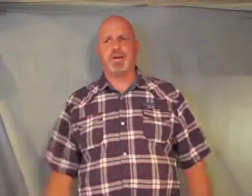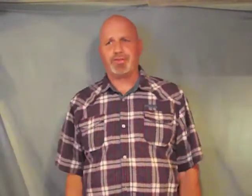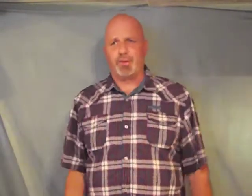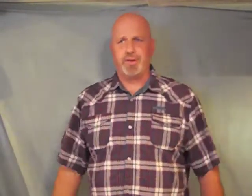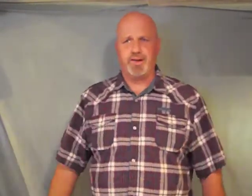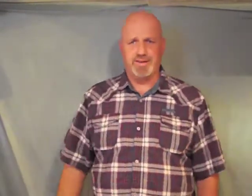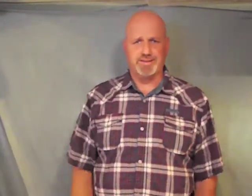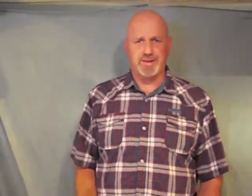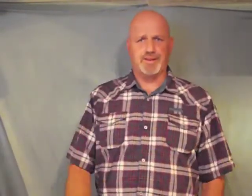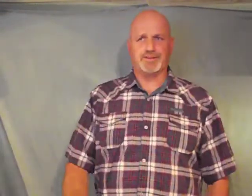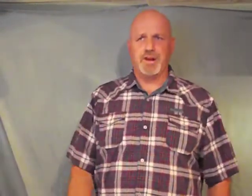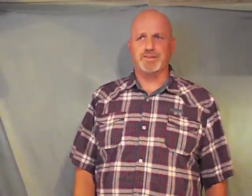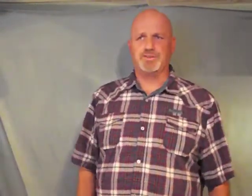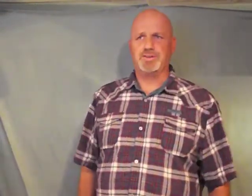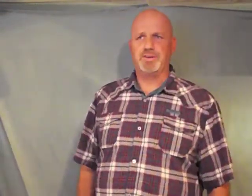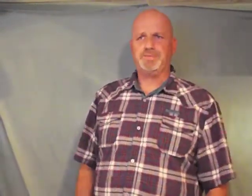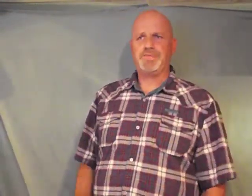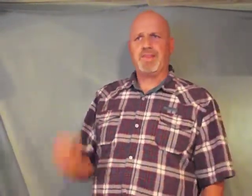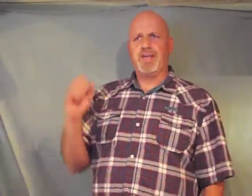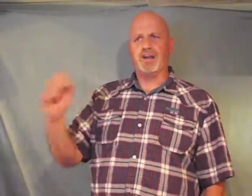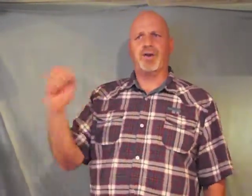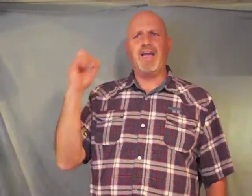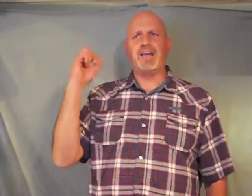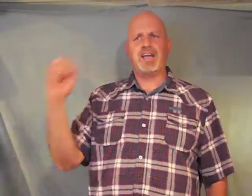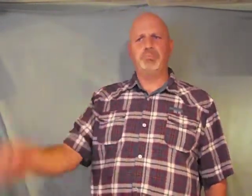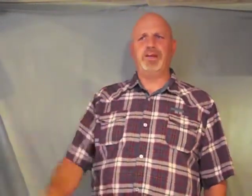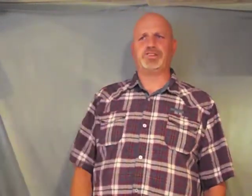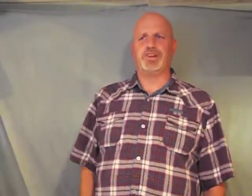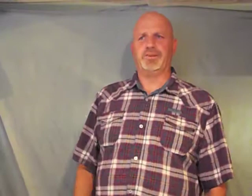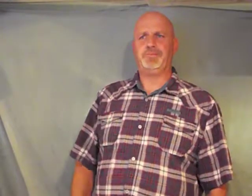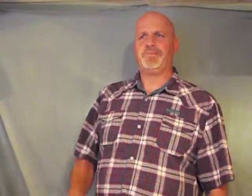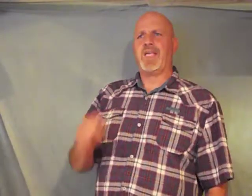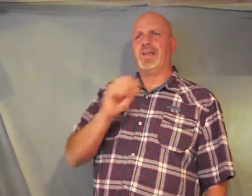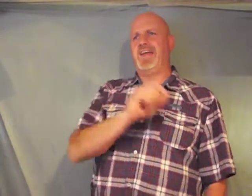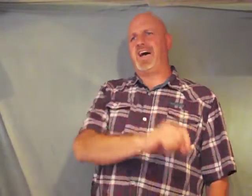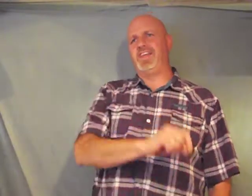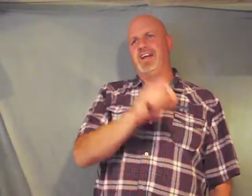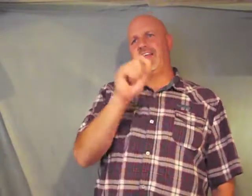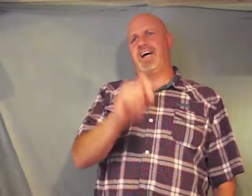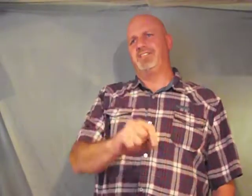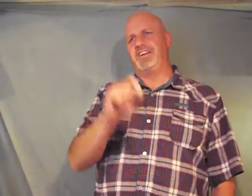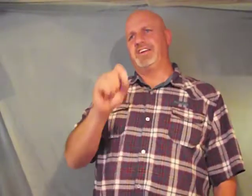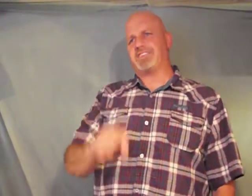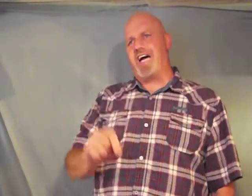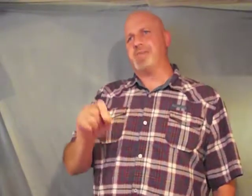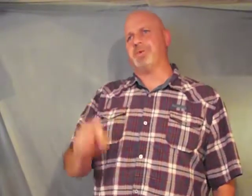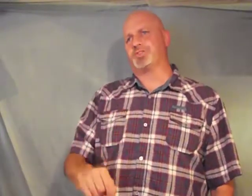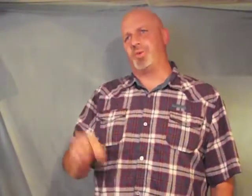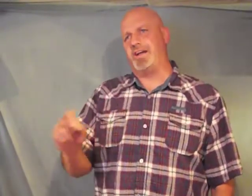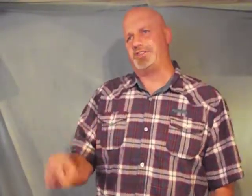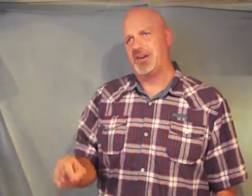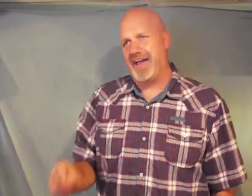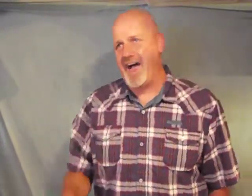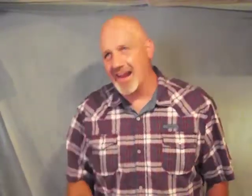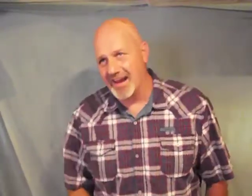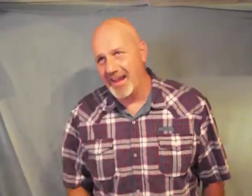authority is in the church the great commission now the eleven disciples went to Galilee